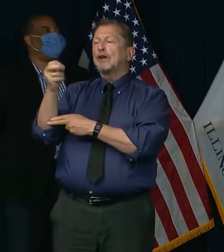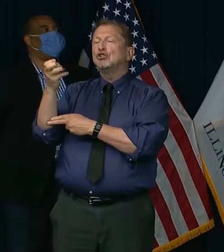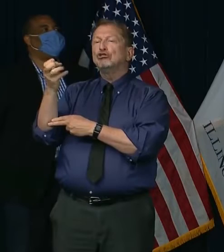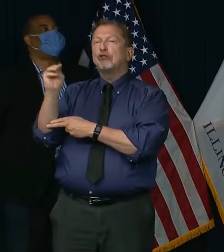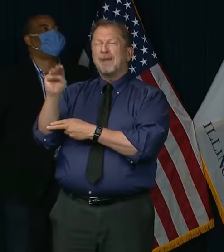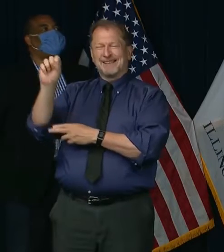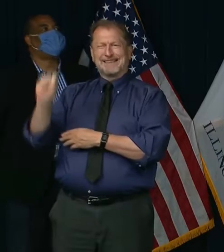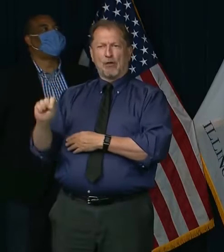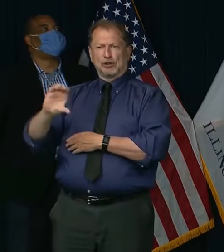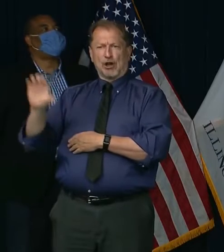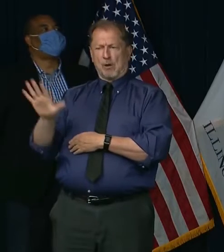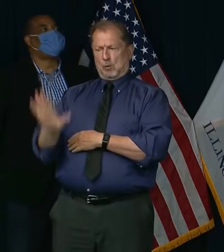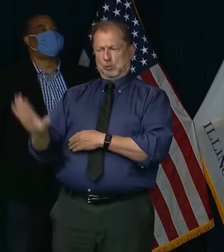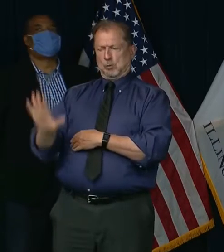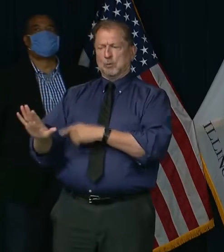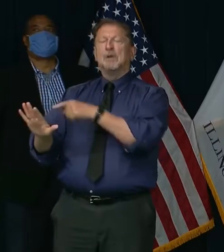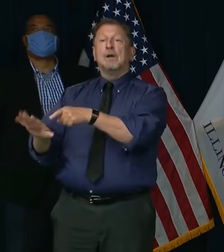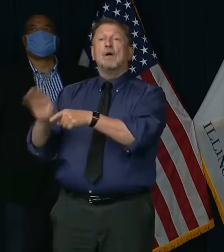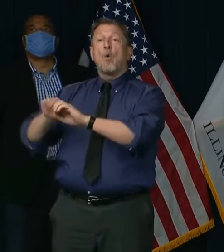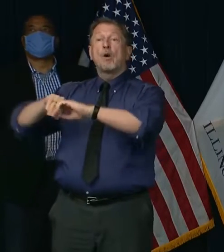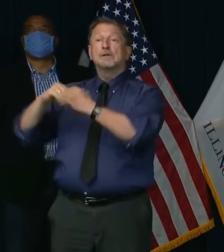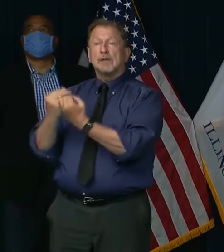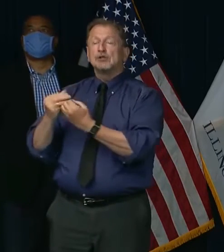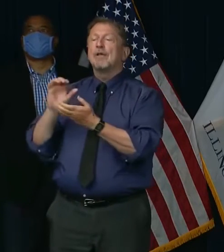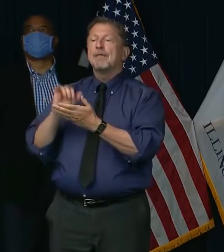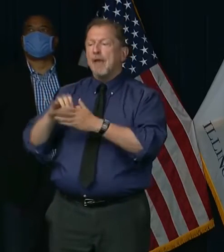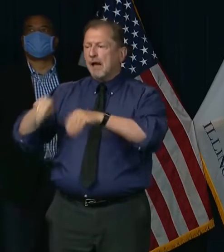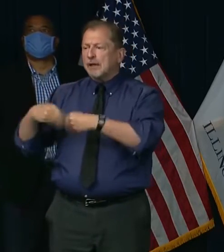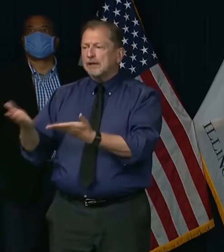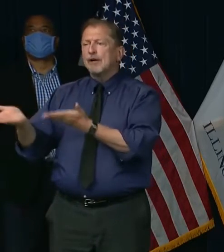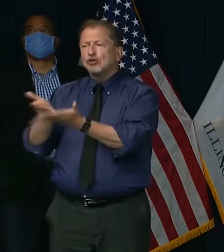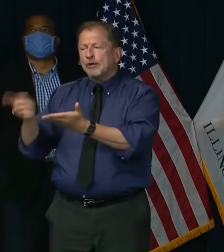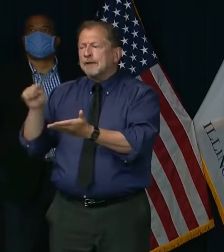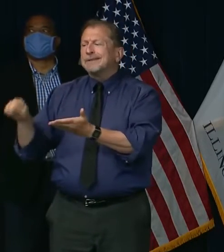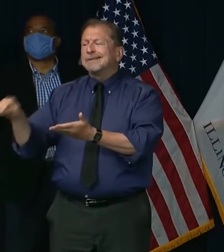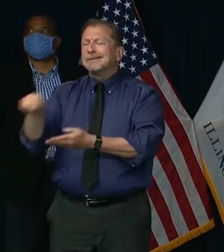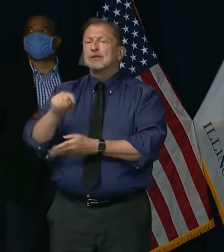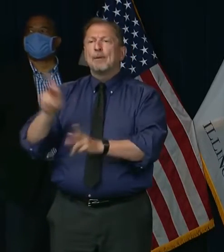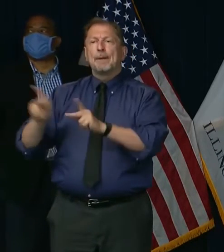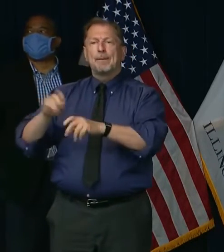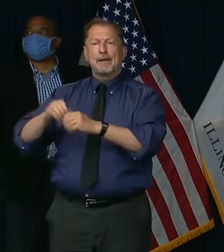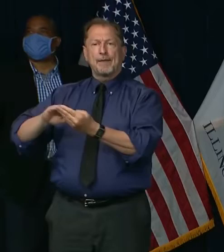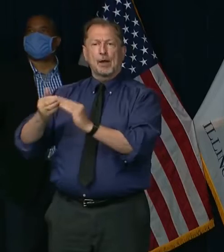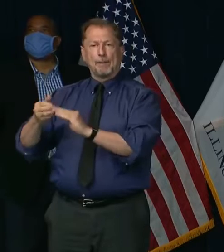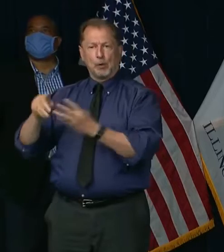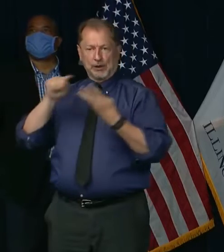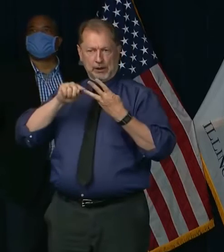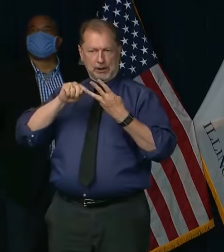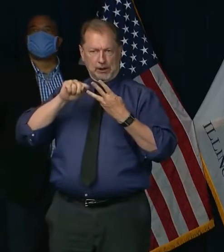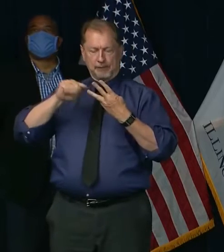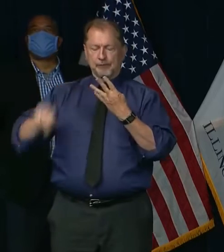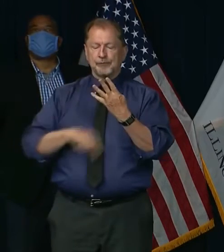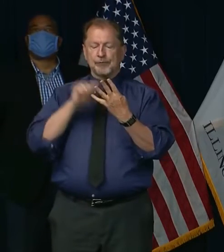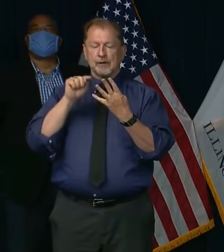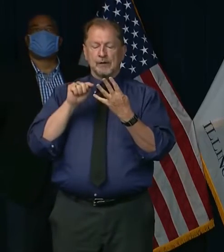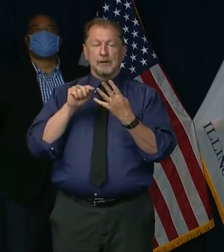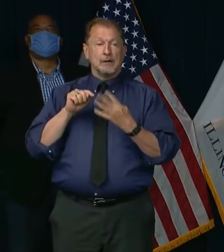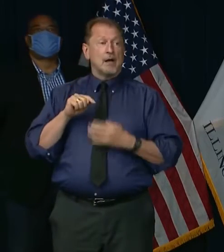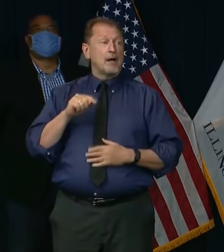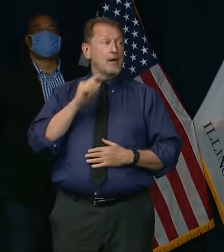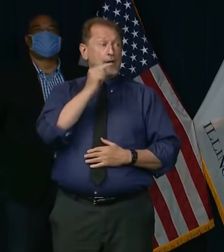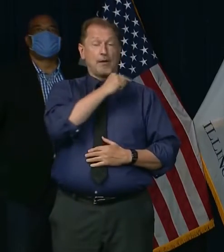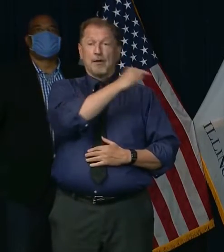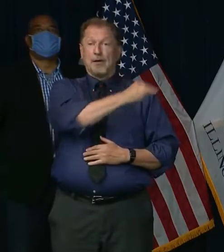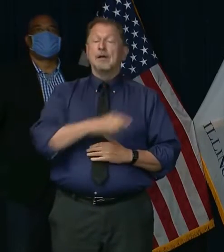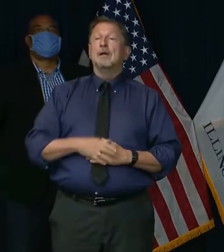has made a career out of delivering meaningful community and economic development to our residents. The doctors